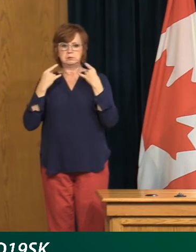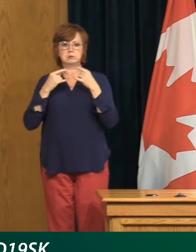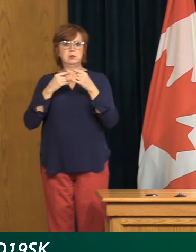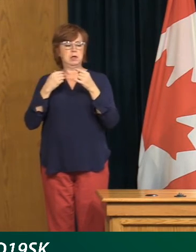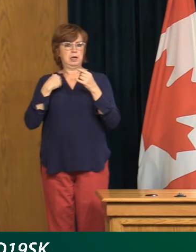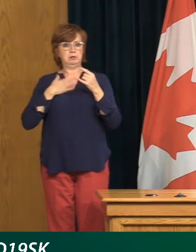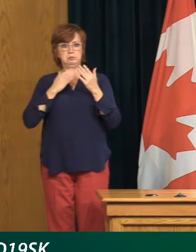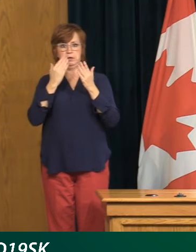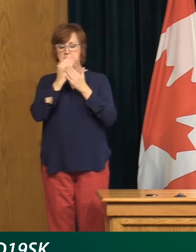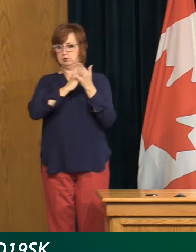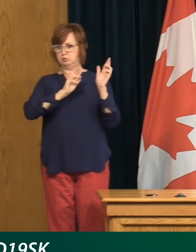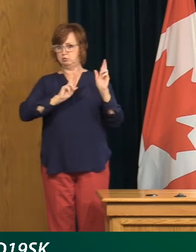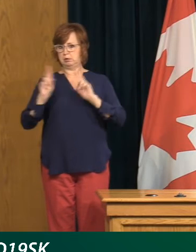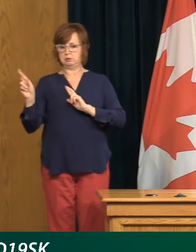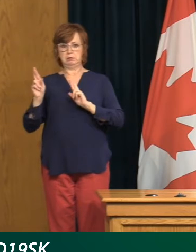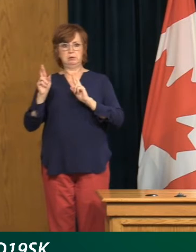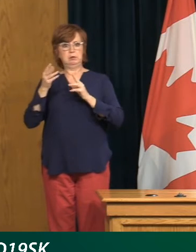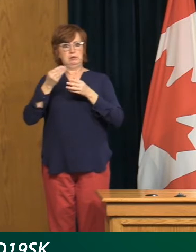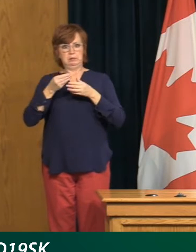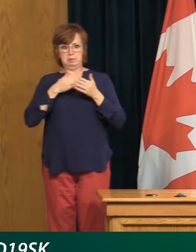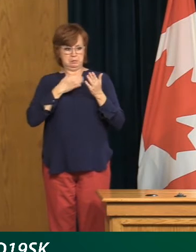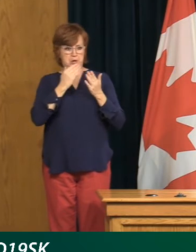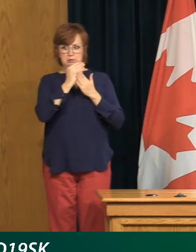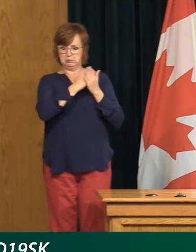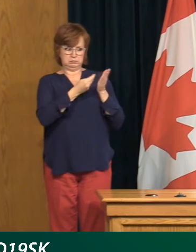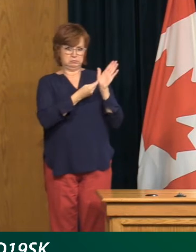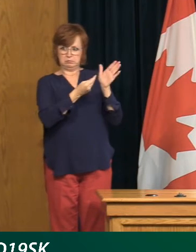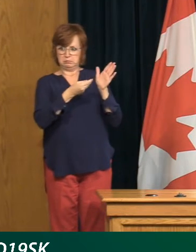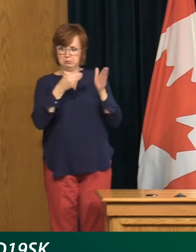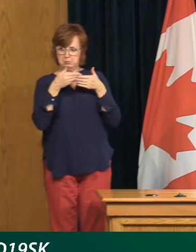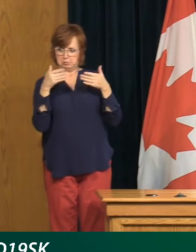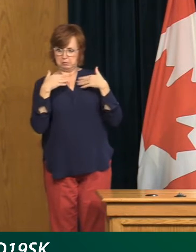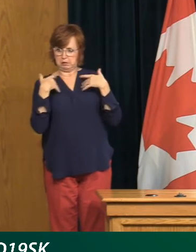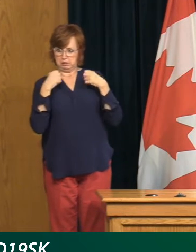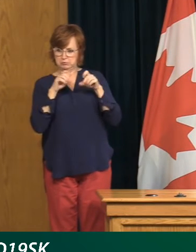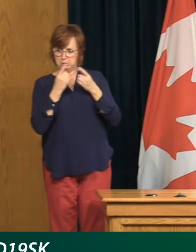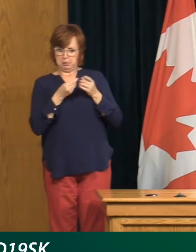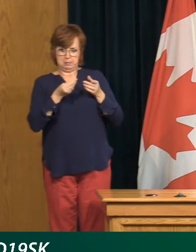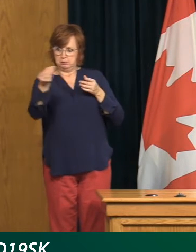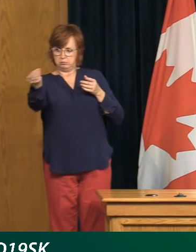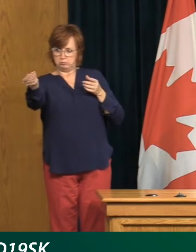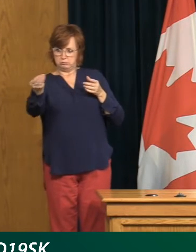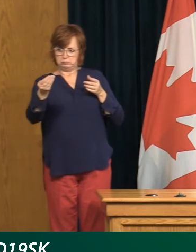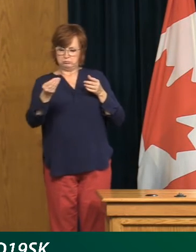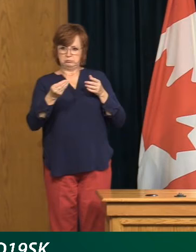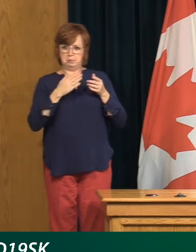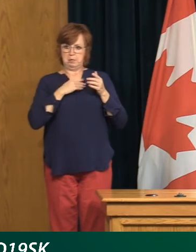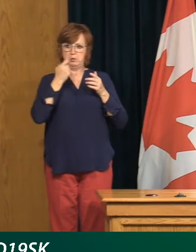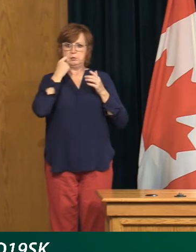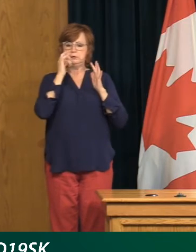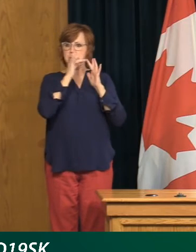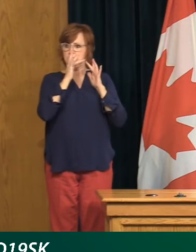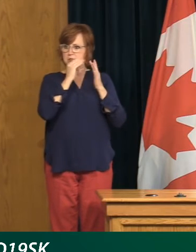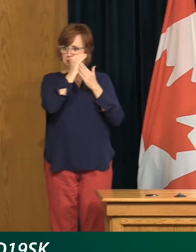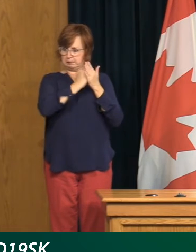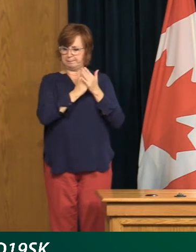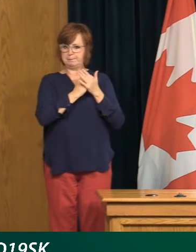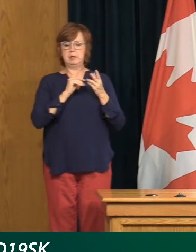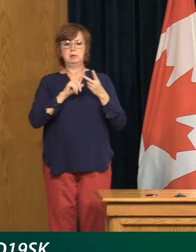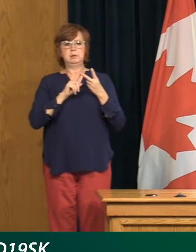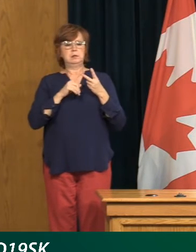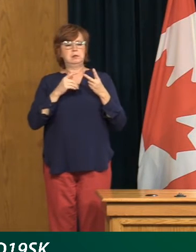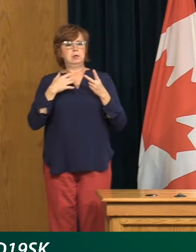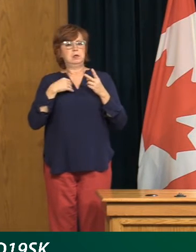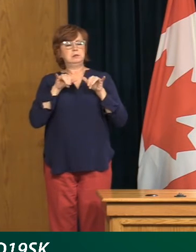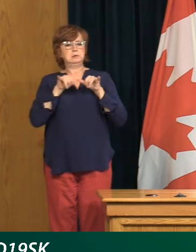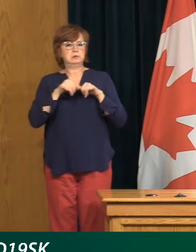health contacts them, and then cases and contacts complying with public health direction to stay home for the 14-day period. I think these are going to be